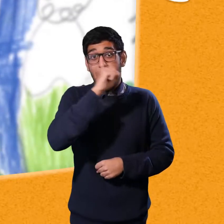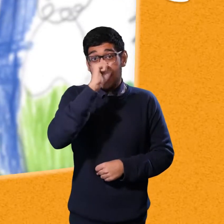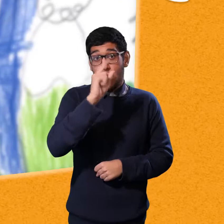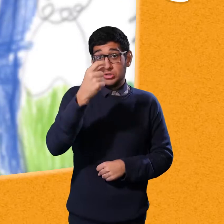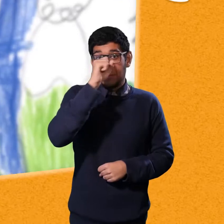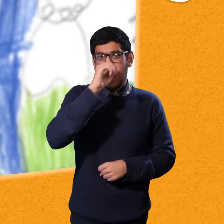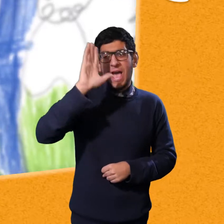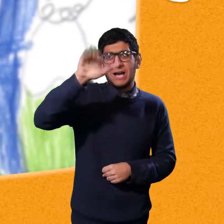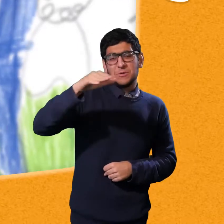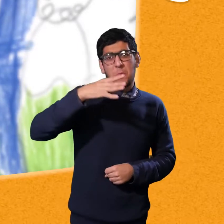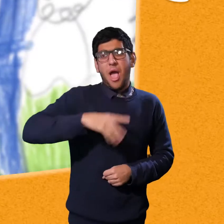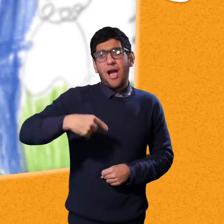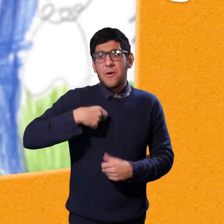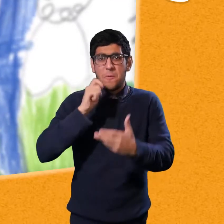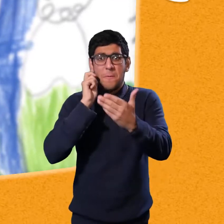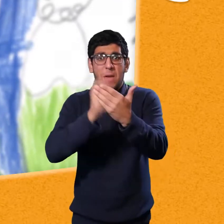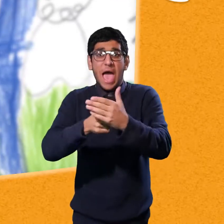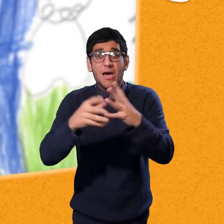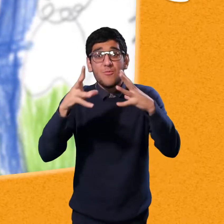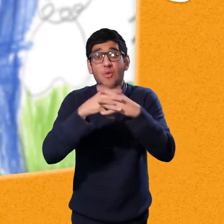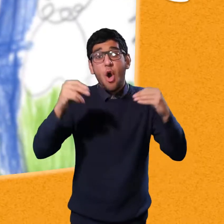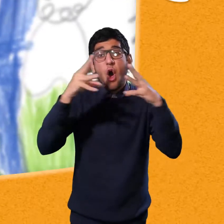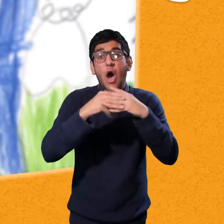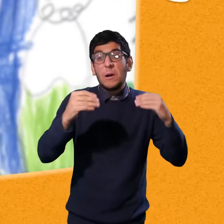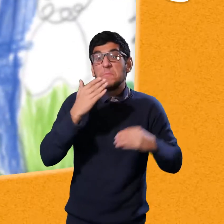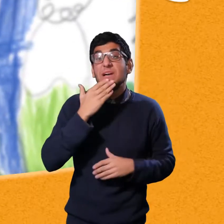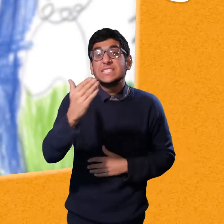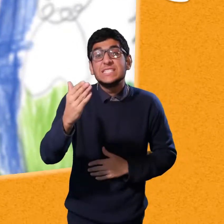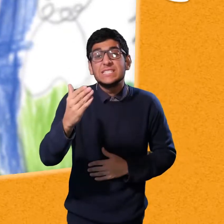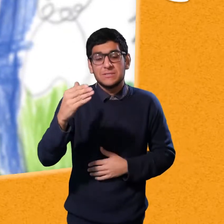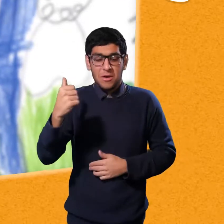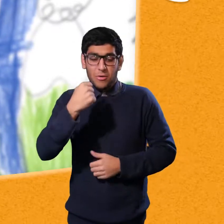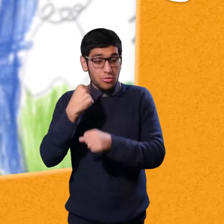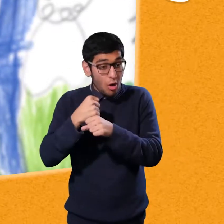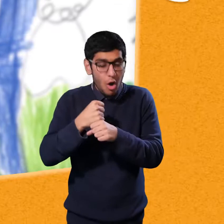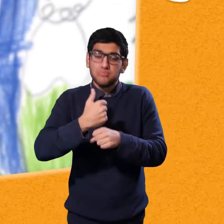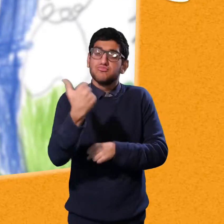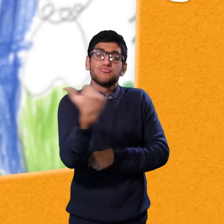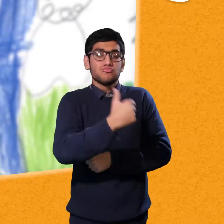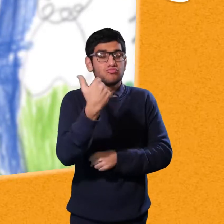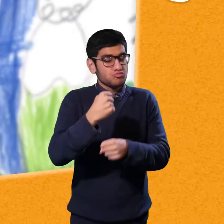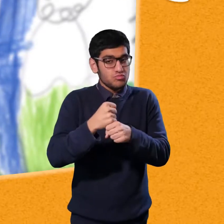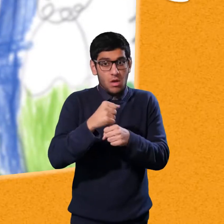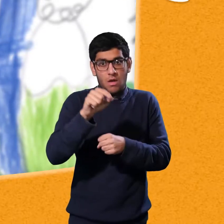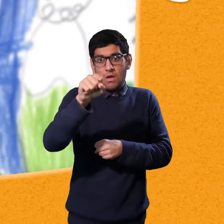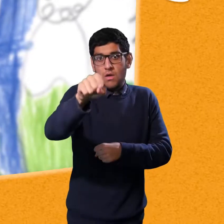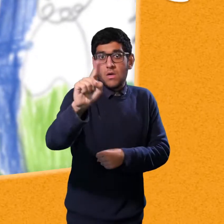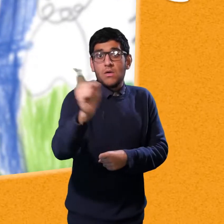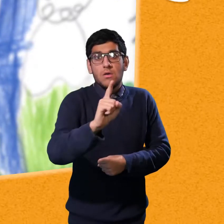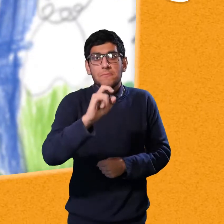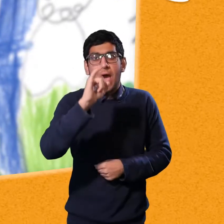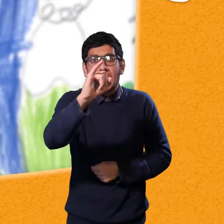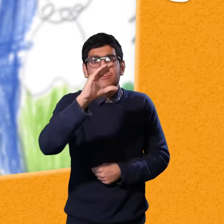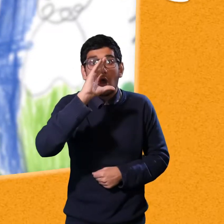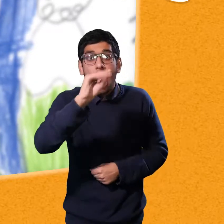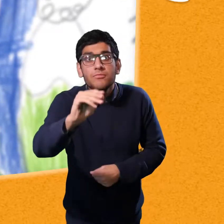And the first little pig, he said, excuse me, can I buy some straw please? And the man who was selling the straw said, of